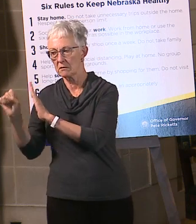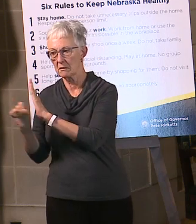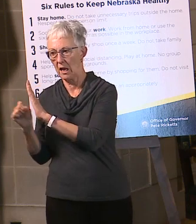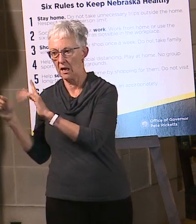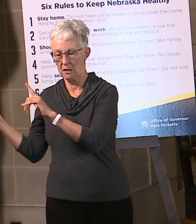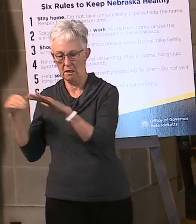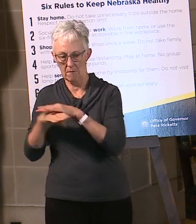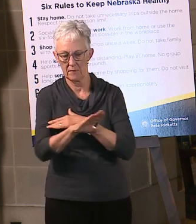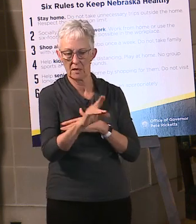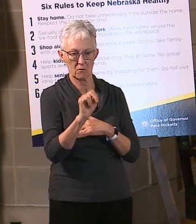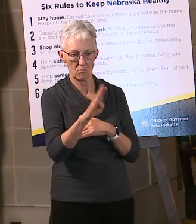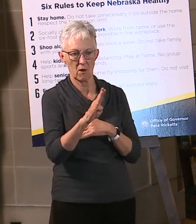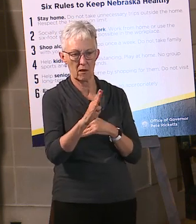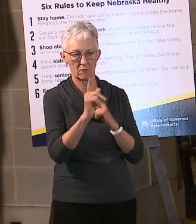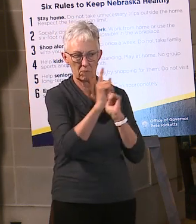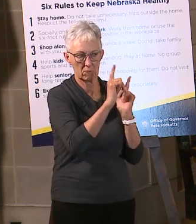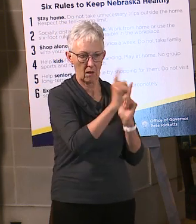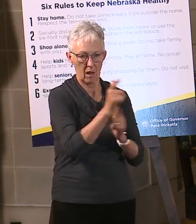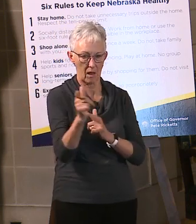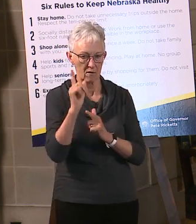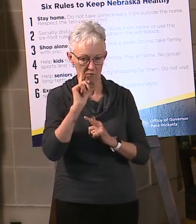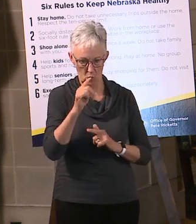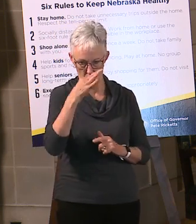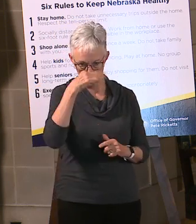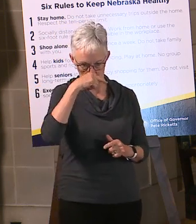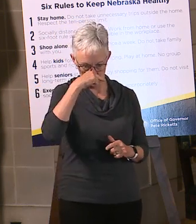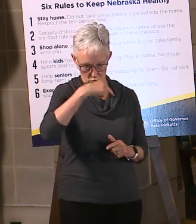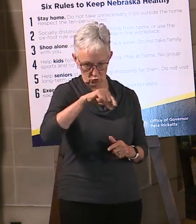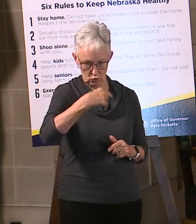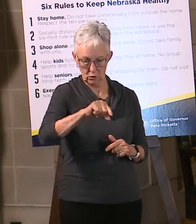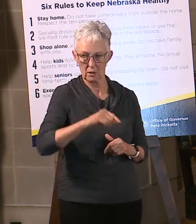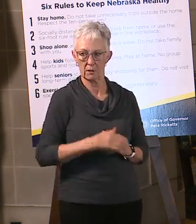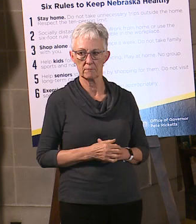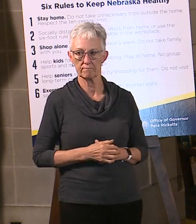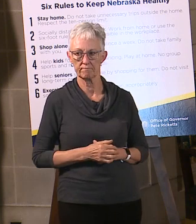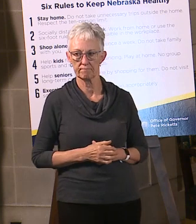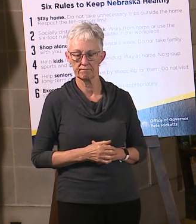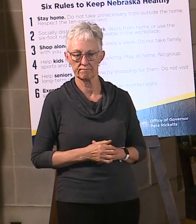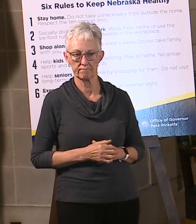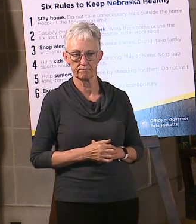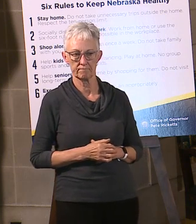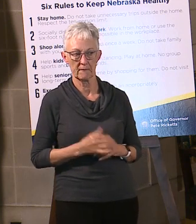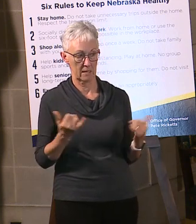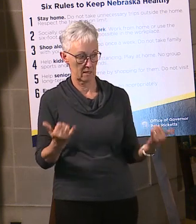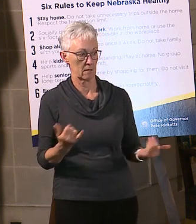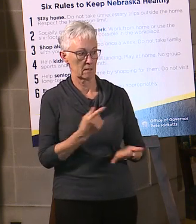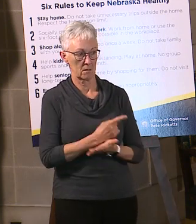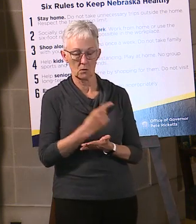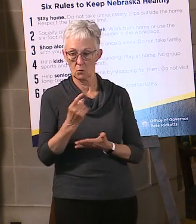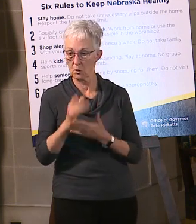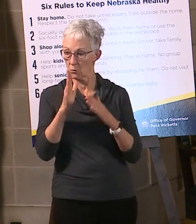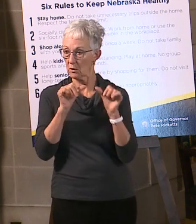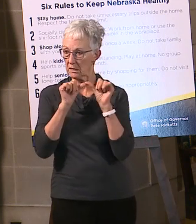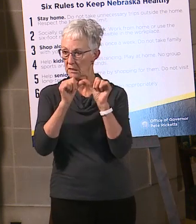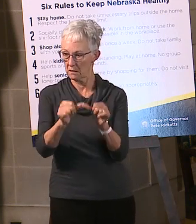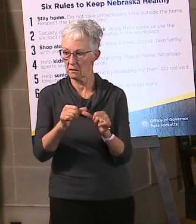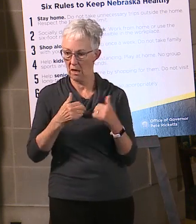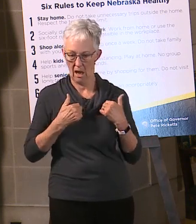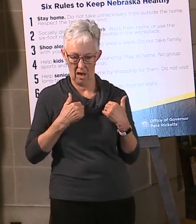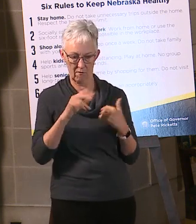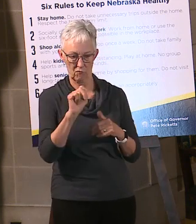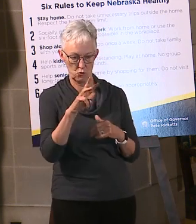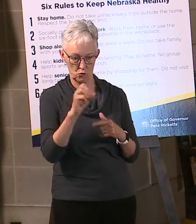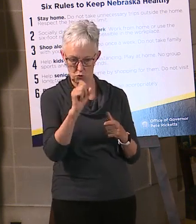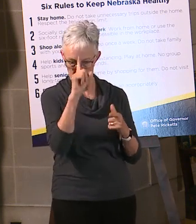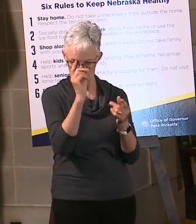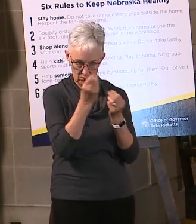Okay. Schedule for this week again, 2 p.m. Central Time, briefings in English every day, 5 p.m. Tuesdays and